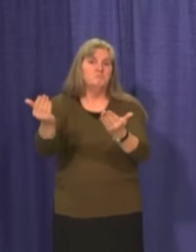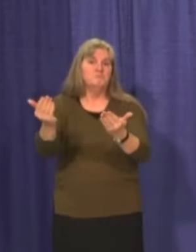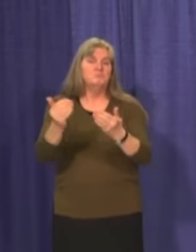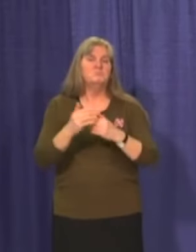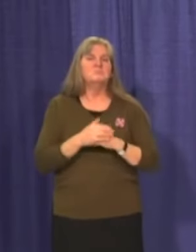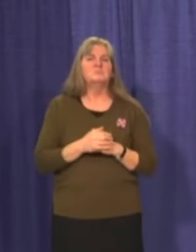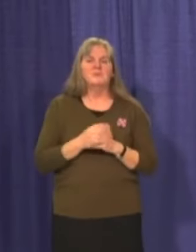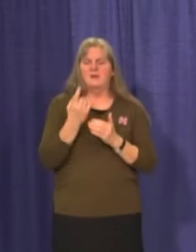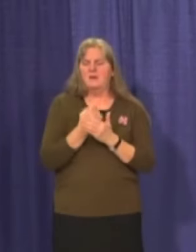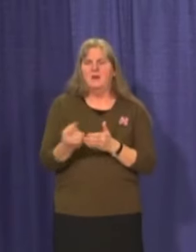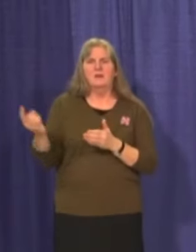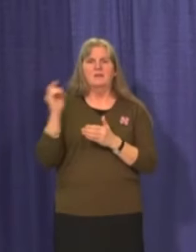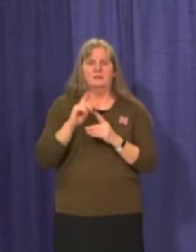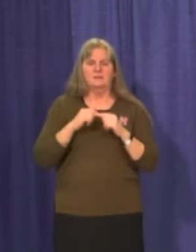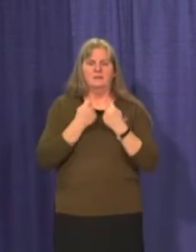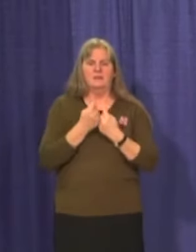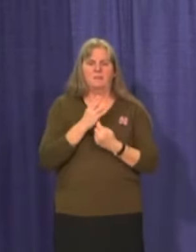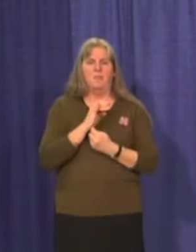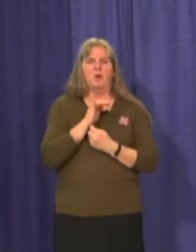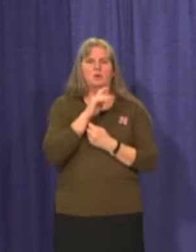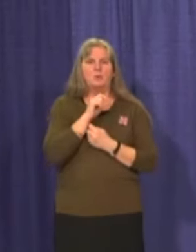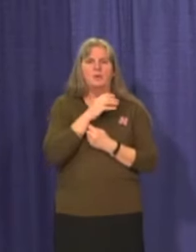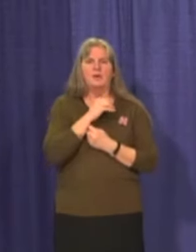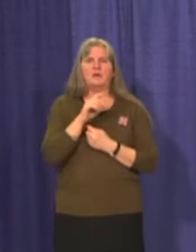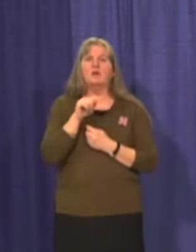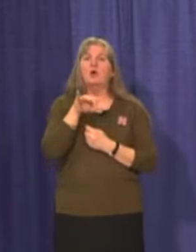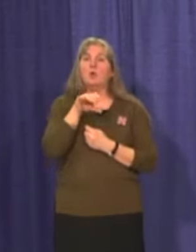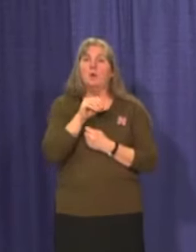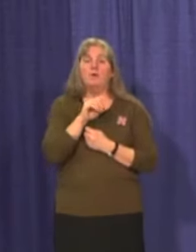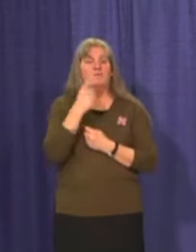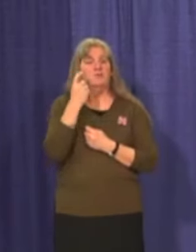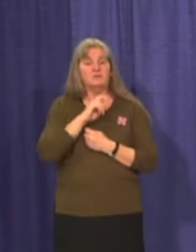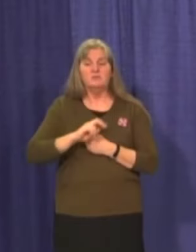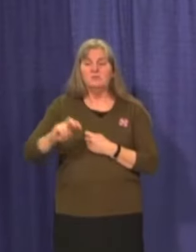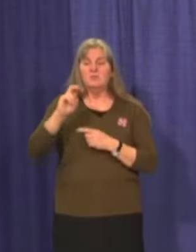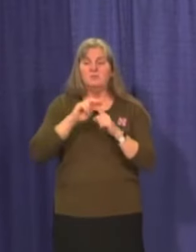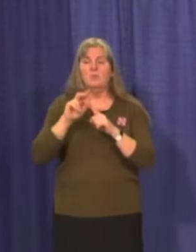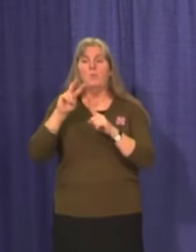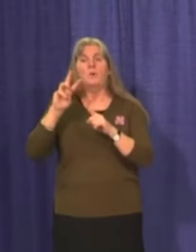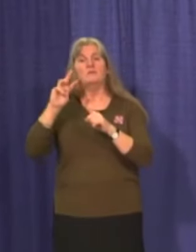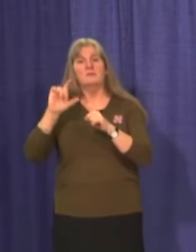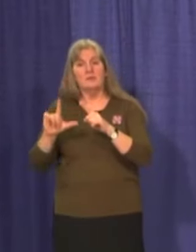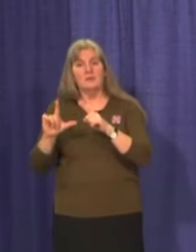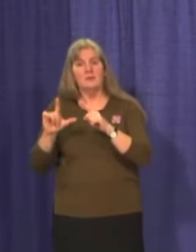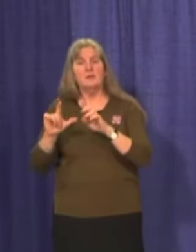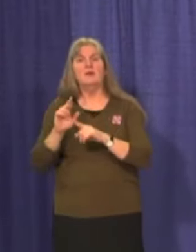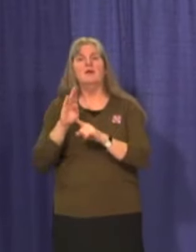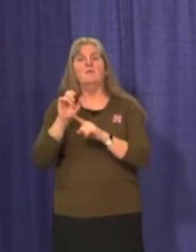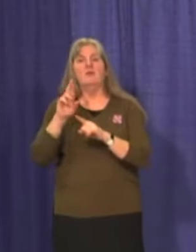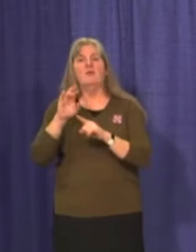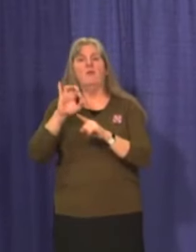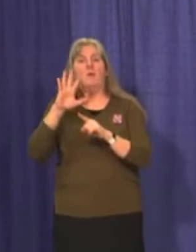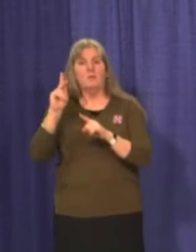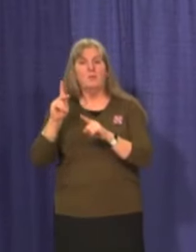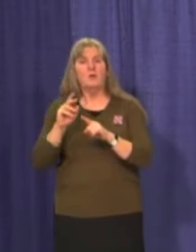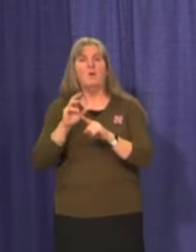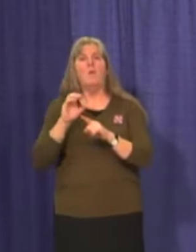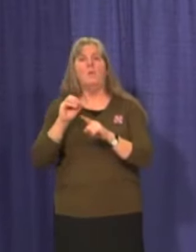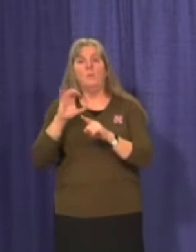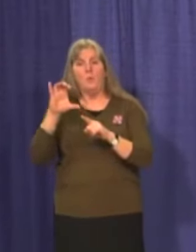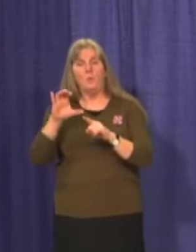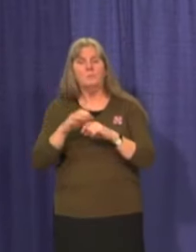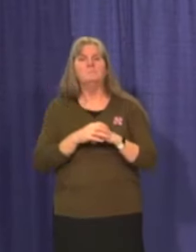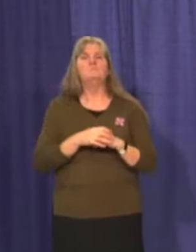Last week, Team Balto and Togo completed their first trips to Watson Lake, Beaver Creek and Old Crow.